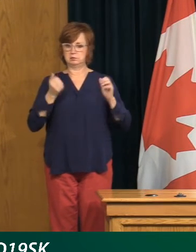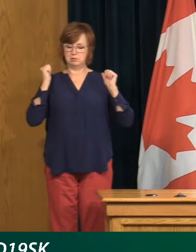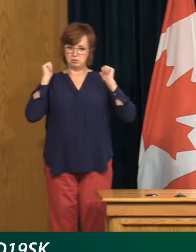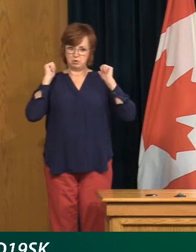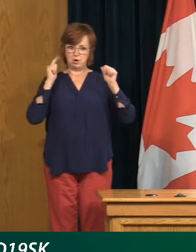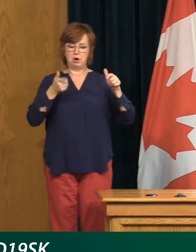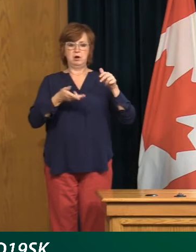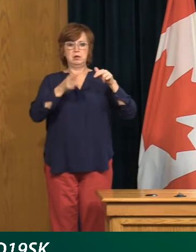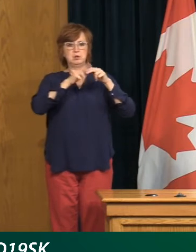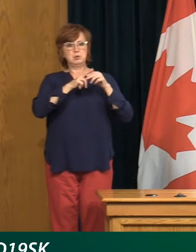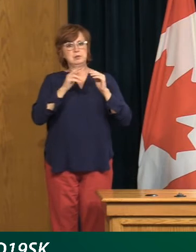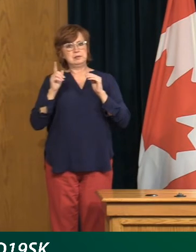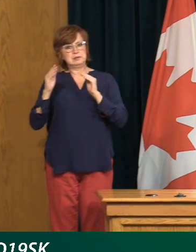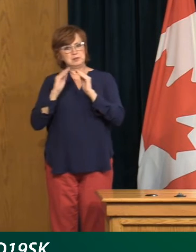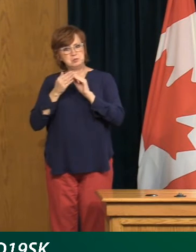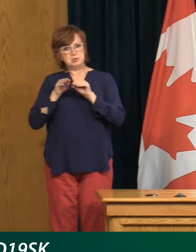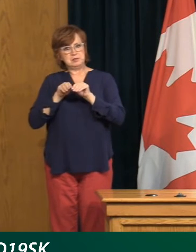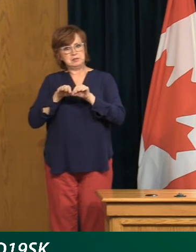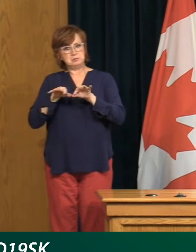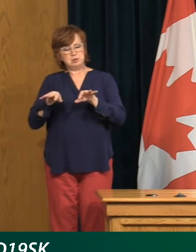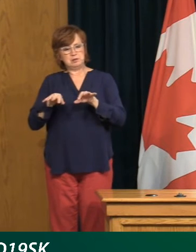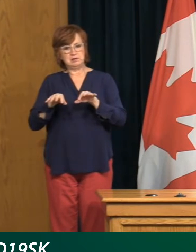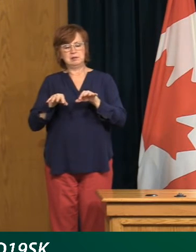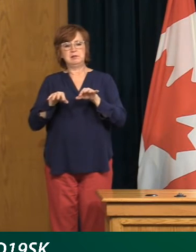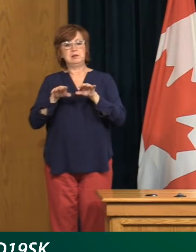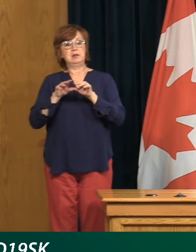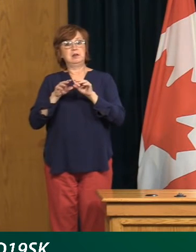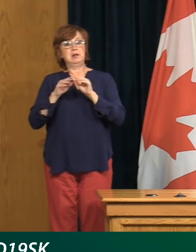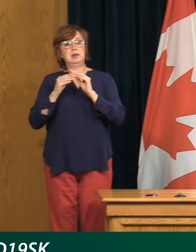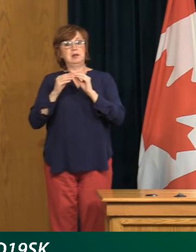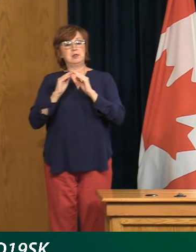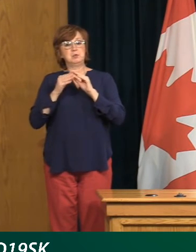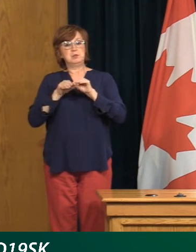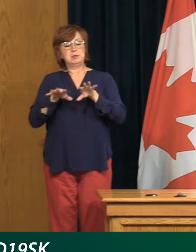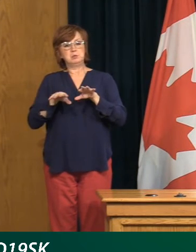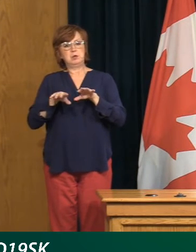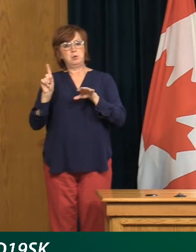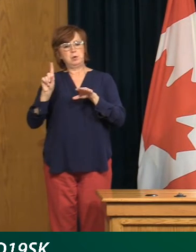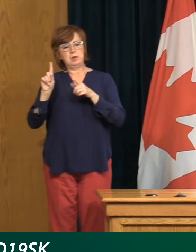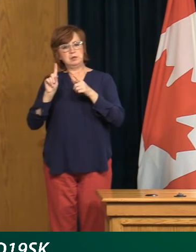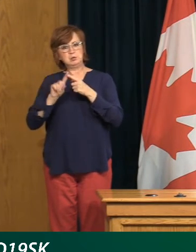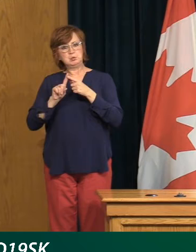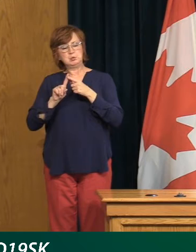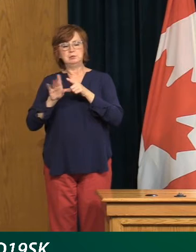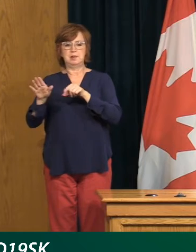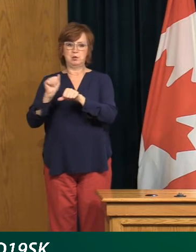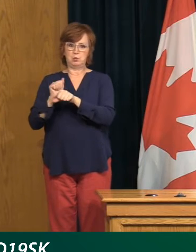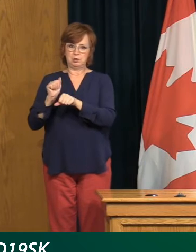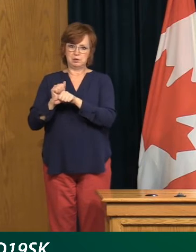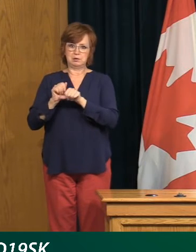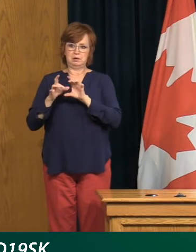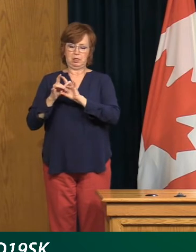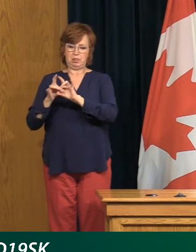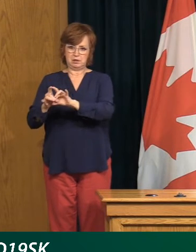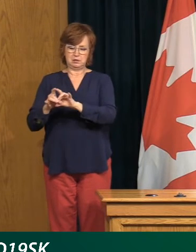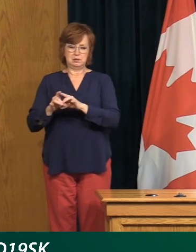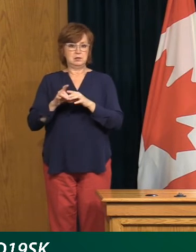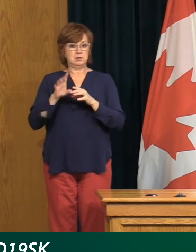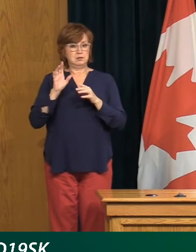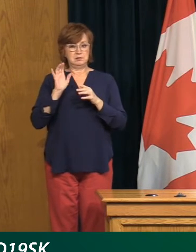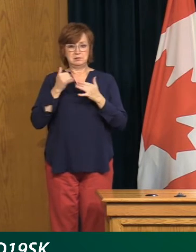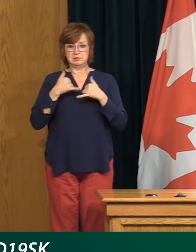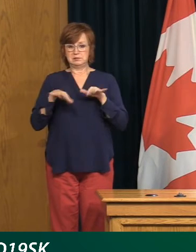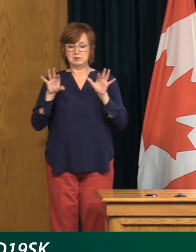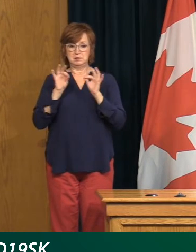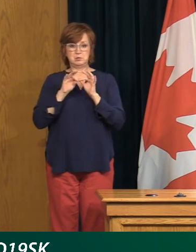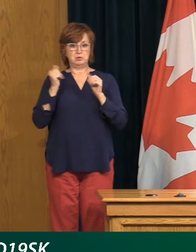is then also spilling out into workplace settings. And this really is a reminder for all of us to, you know, make sure that